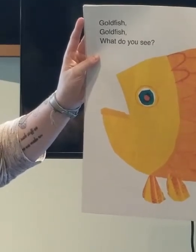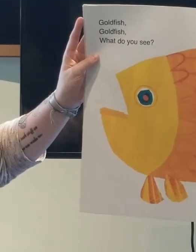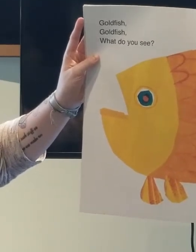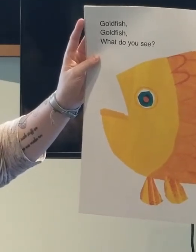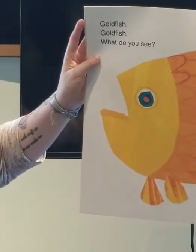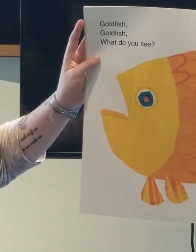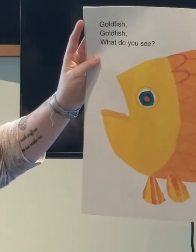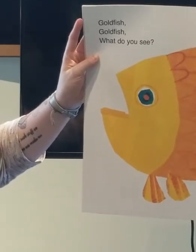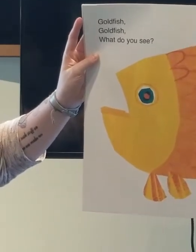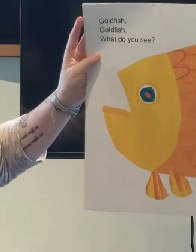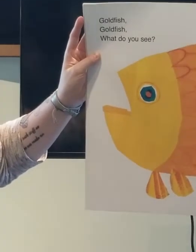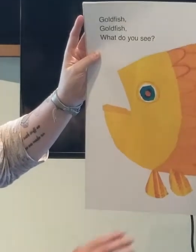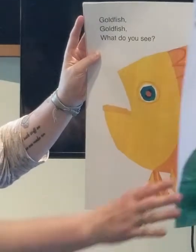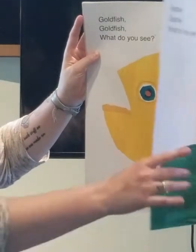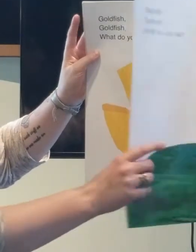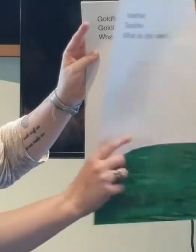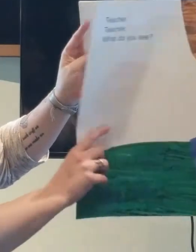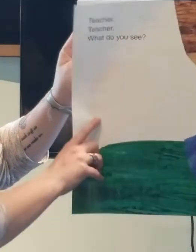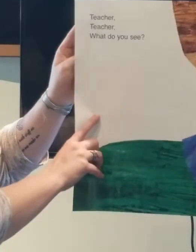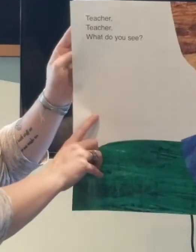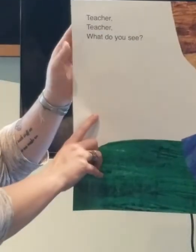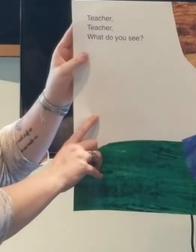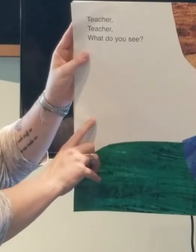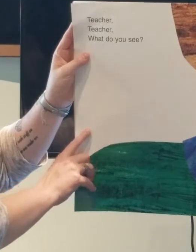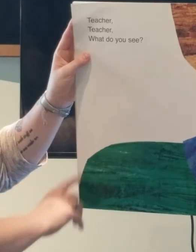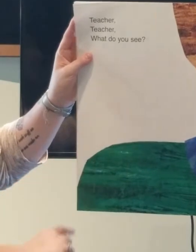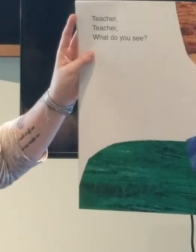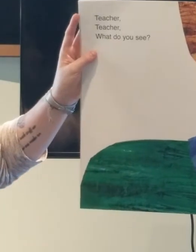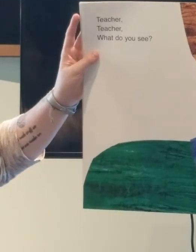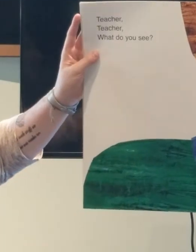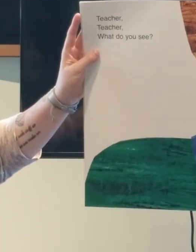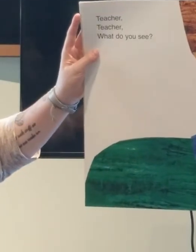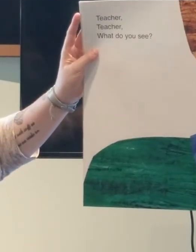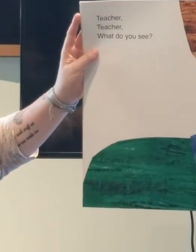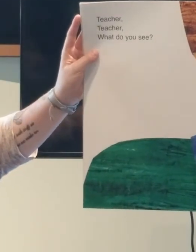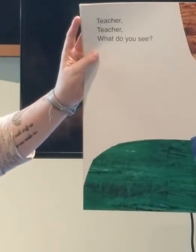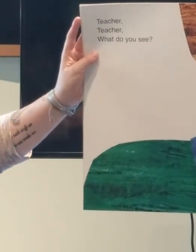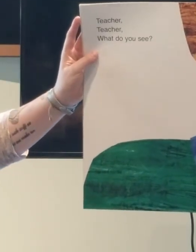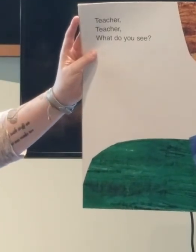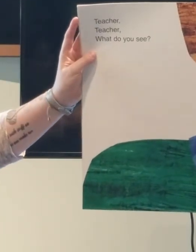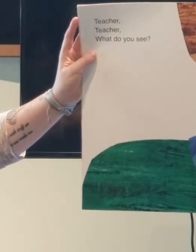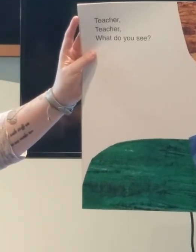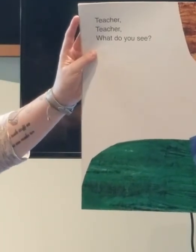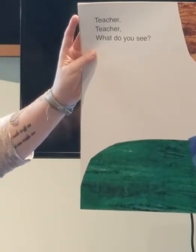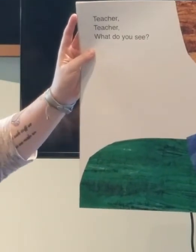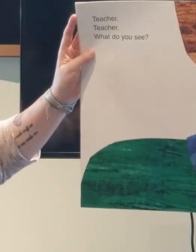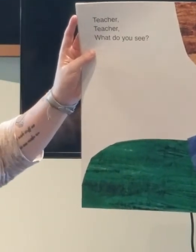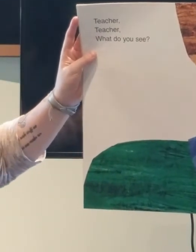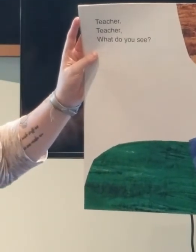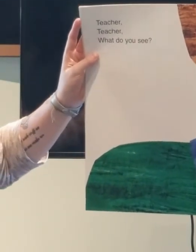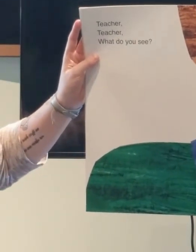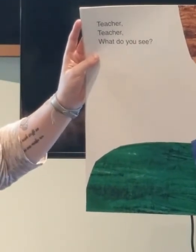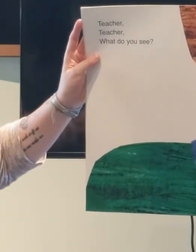me. Teacher, teacher, what do you see? I see